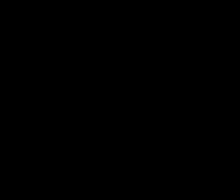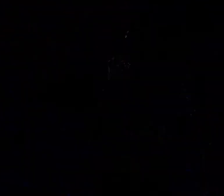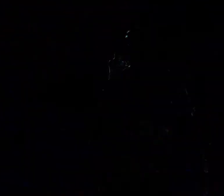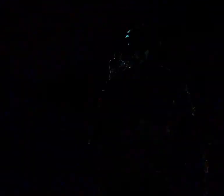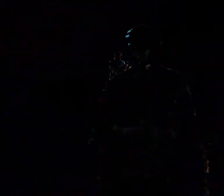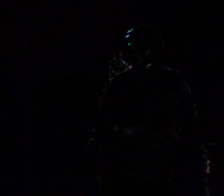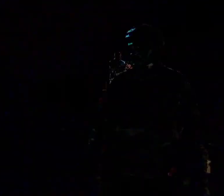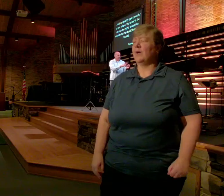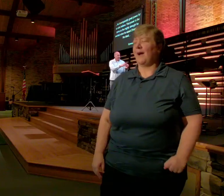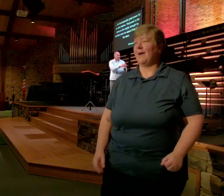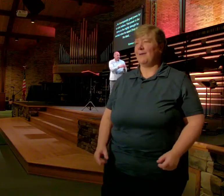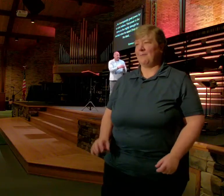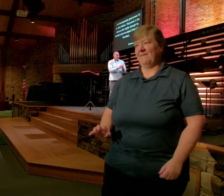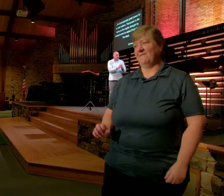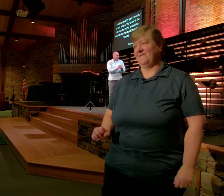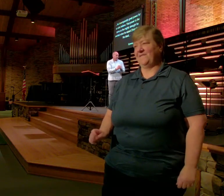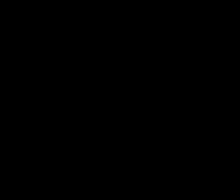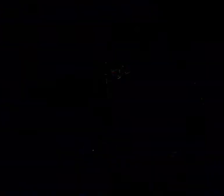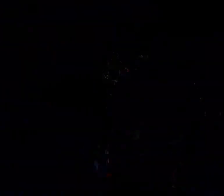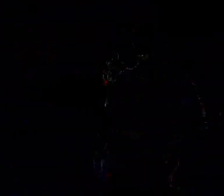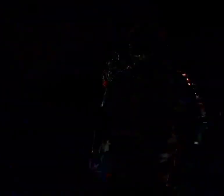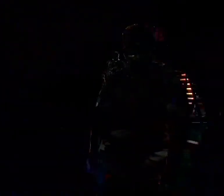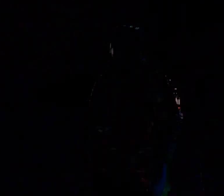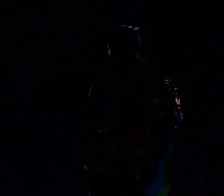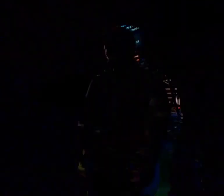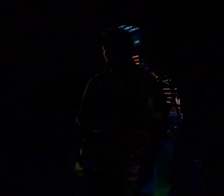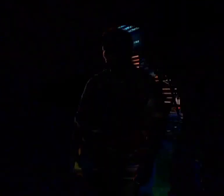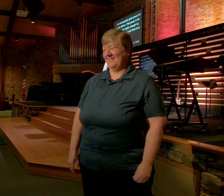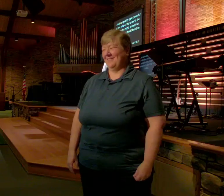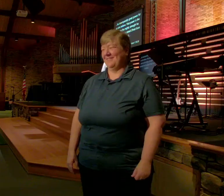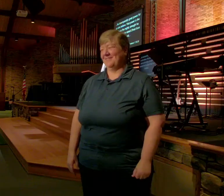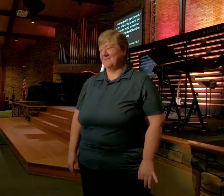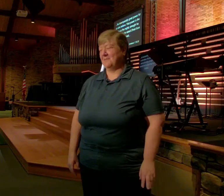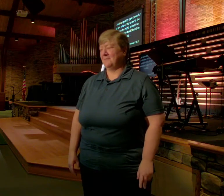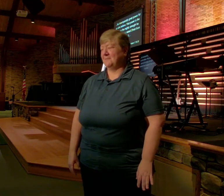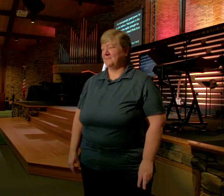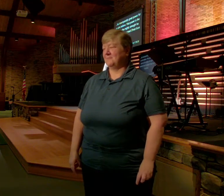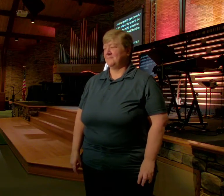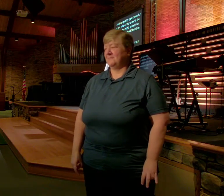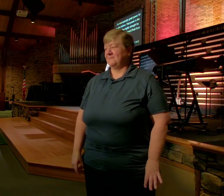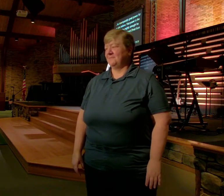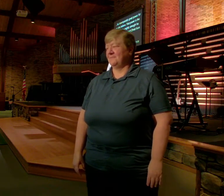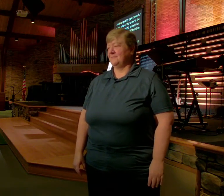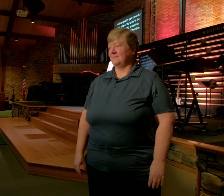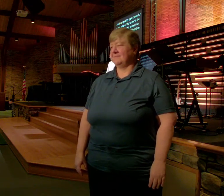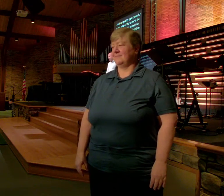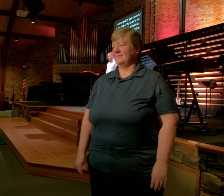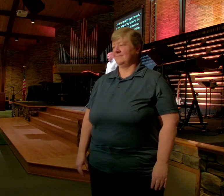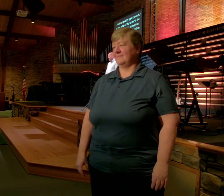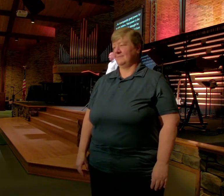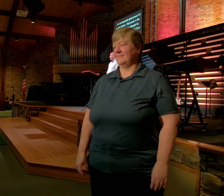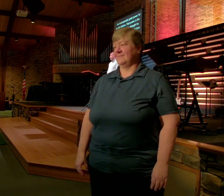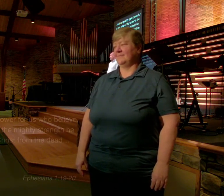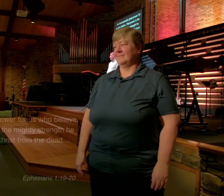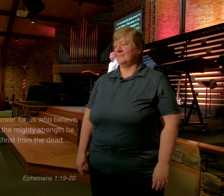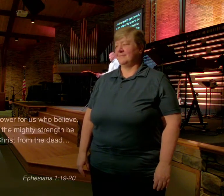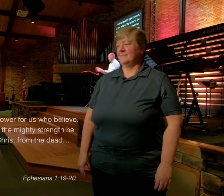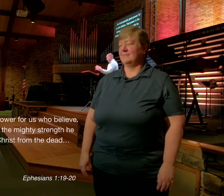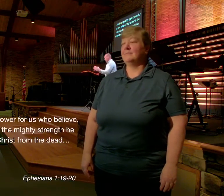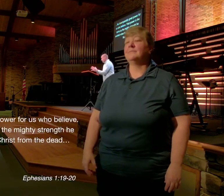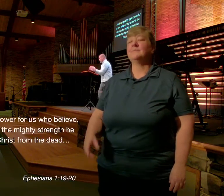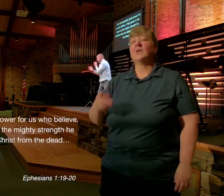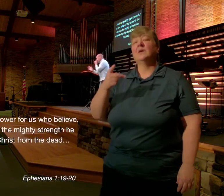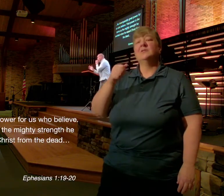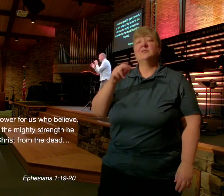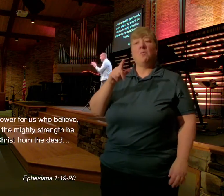mighty Strength he Exerted When he Raised Christ From the Dead Paul says You want to